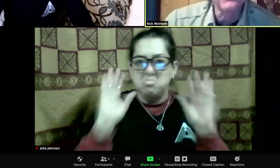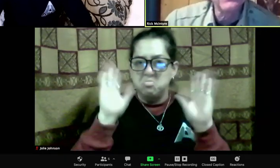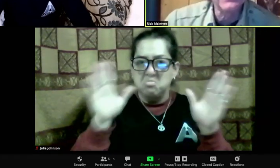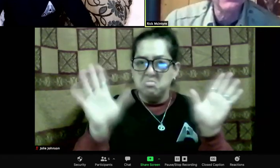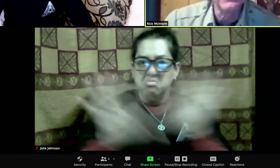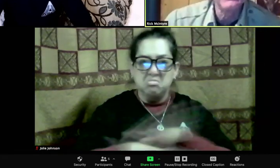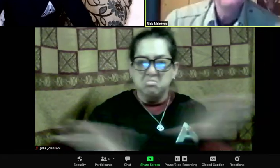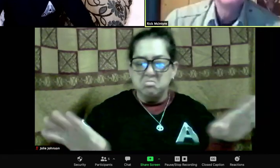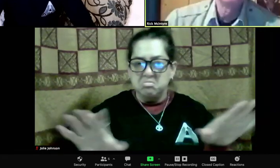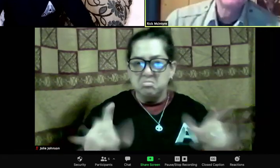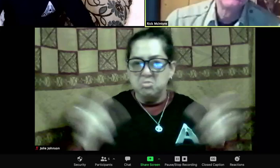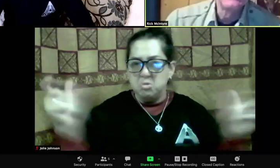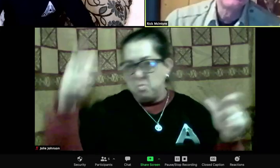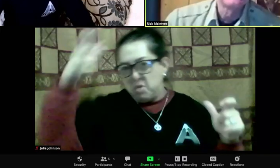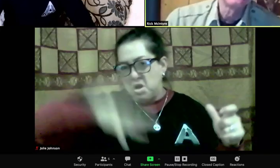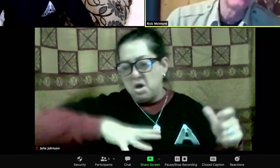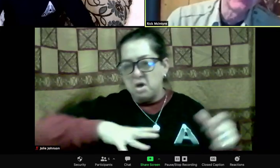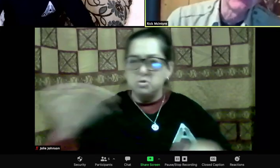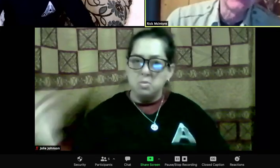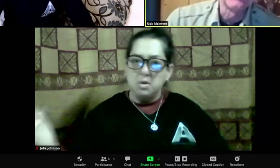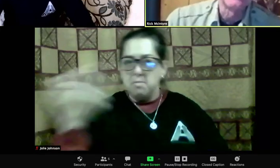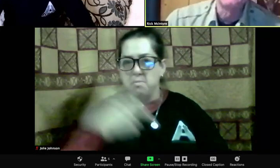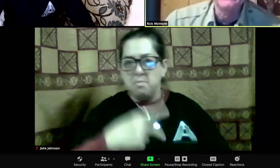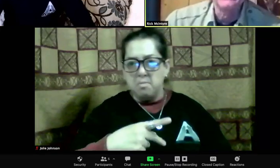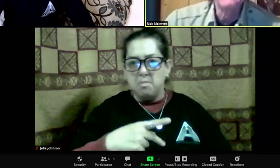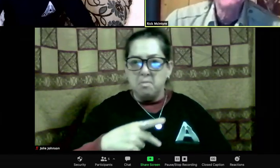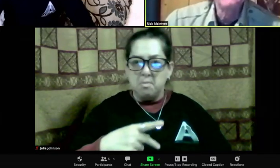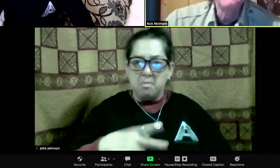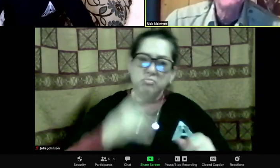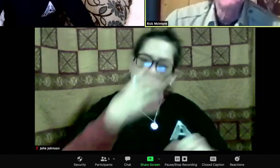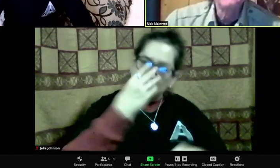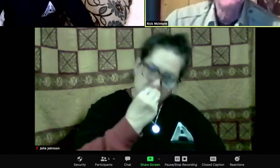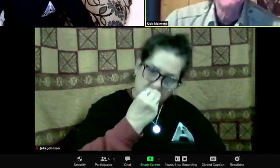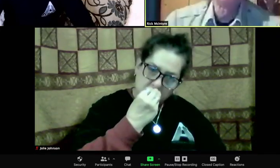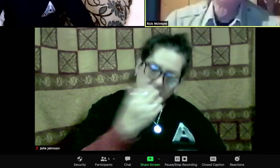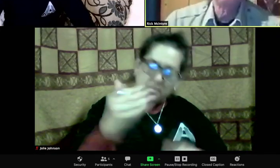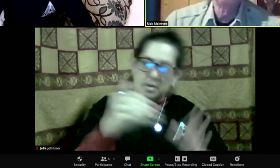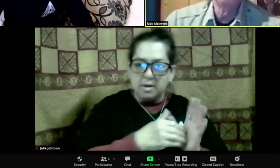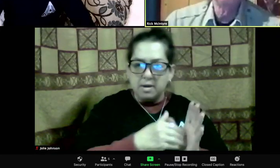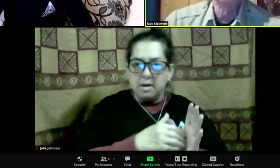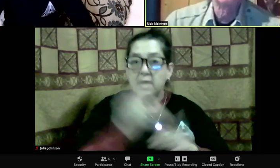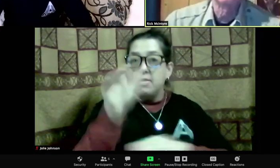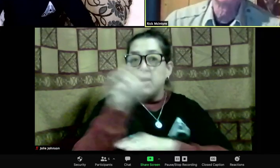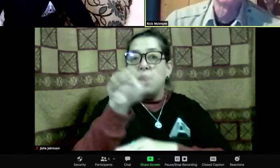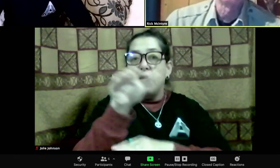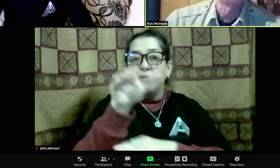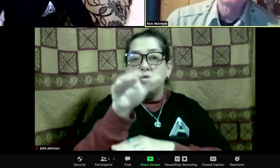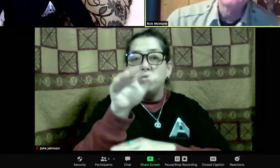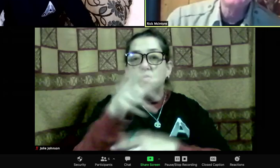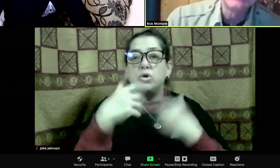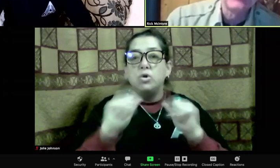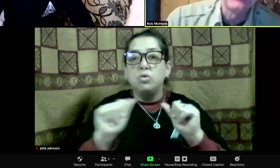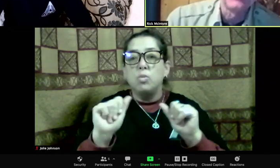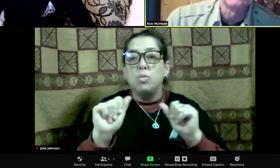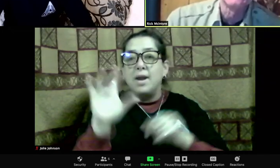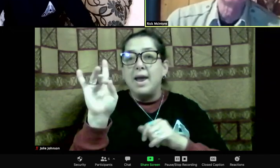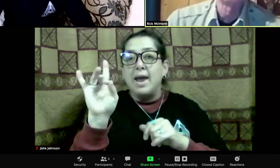great stories about 21 that I'd love to tell because it is kind of embarrassing for 21 was